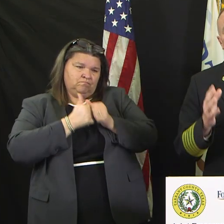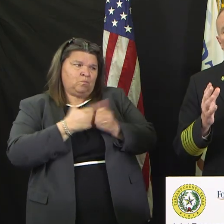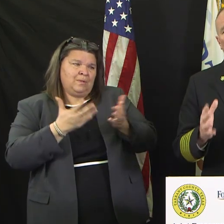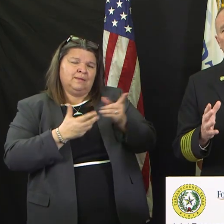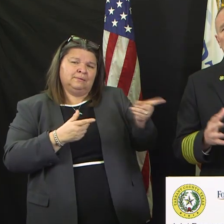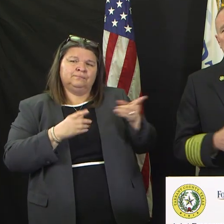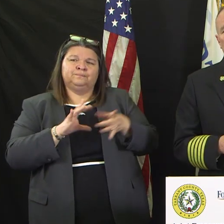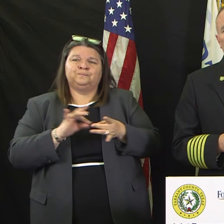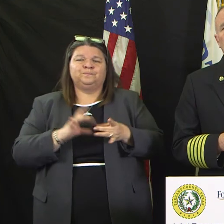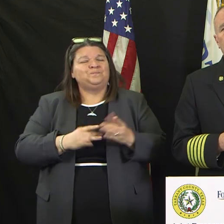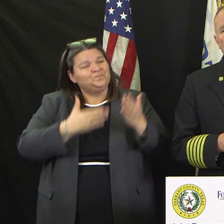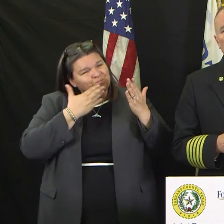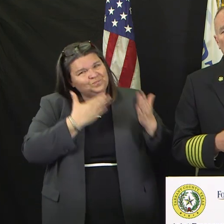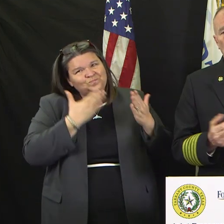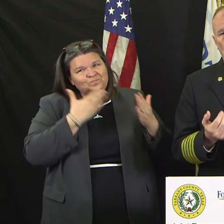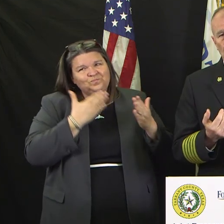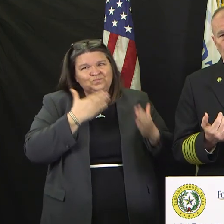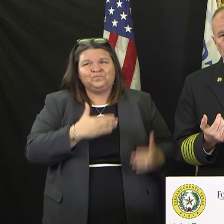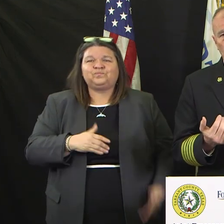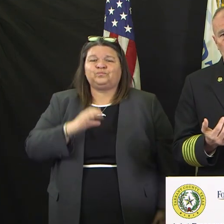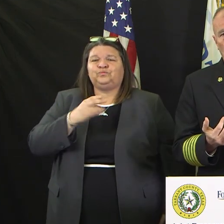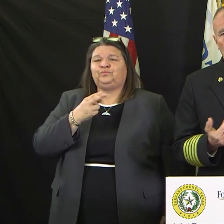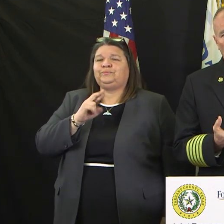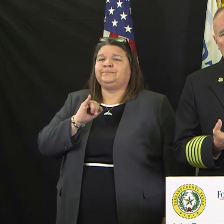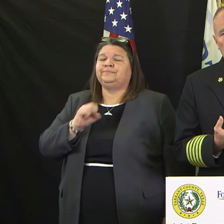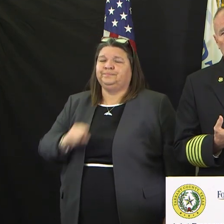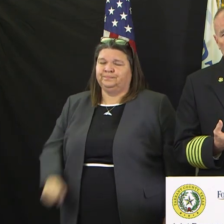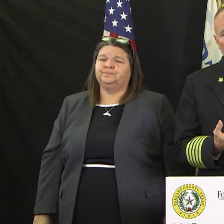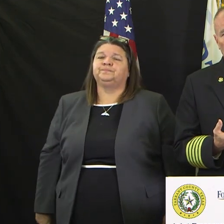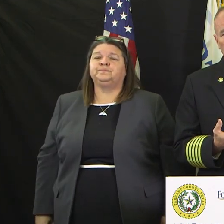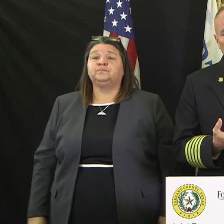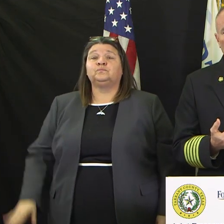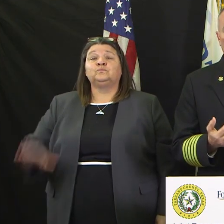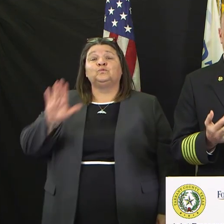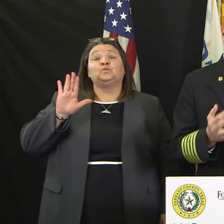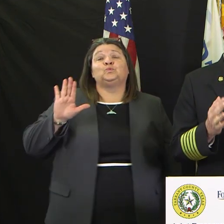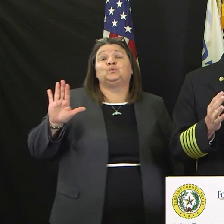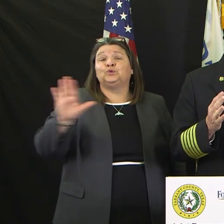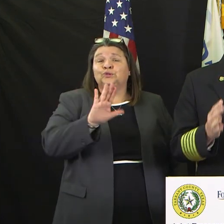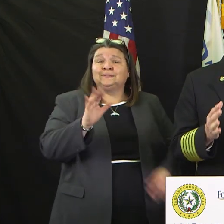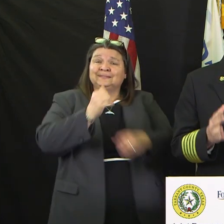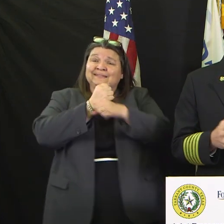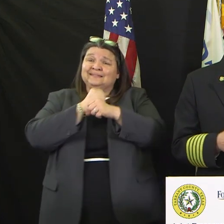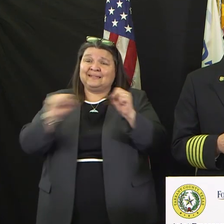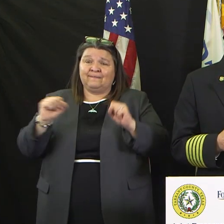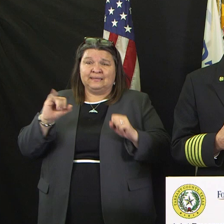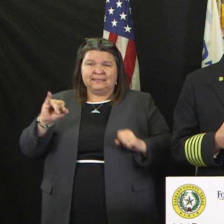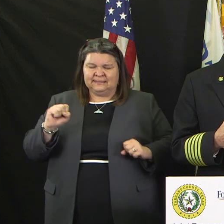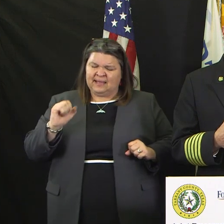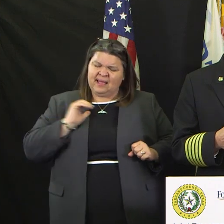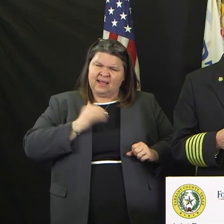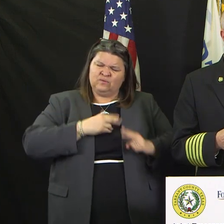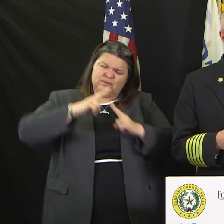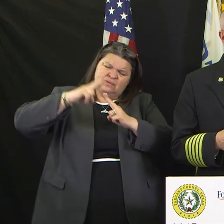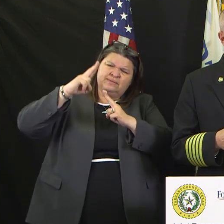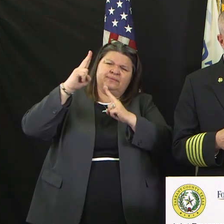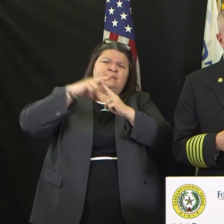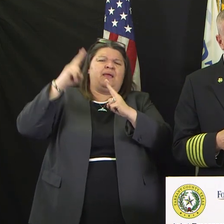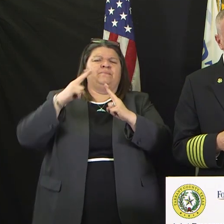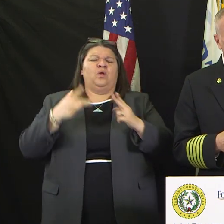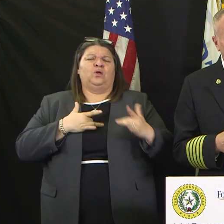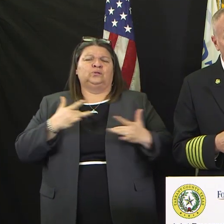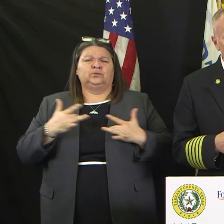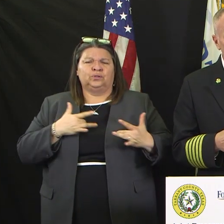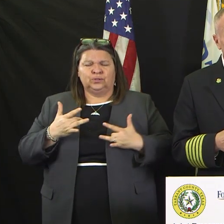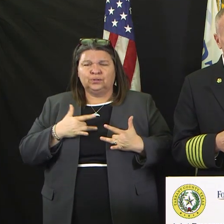So from our perspective, again, your safety is our primary concern. And first and foremost, if you